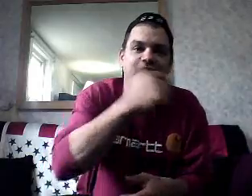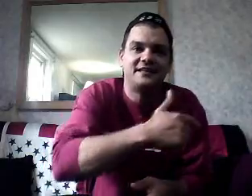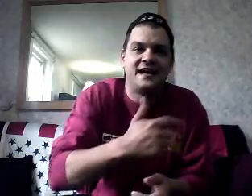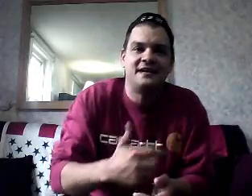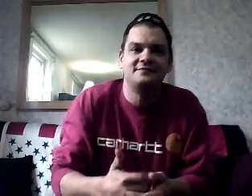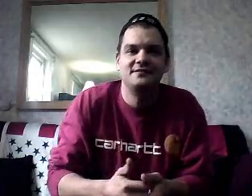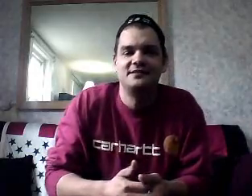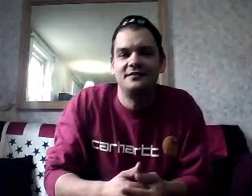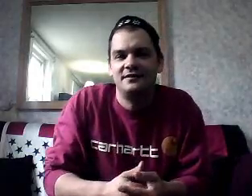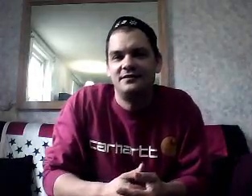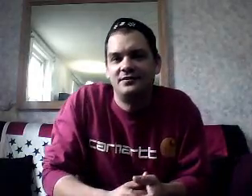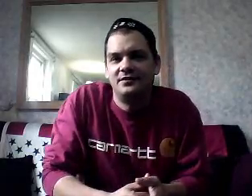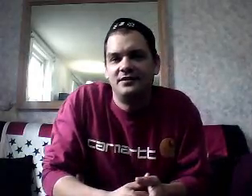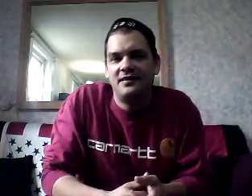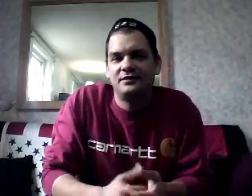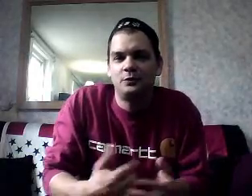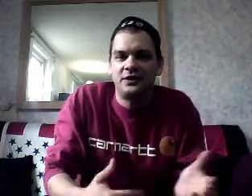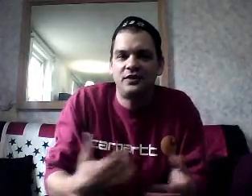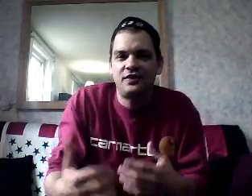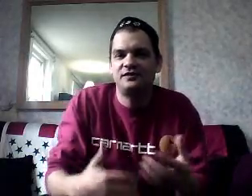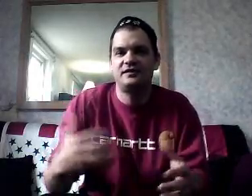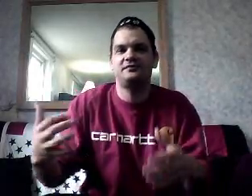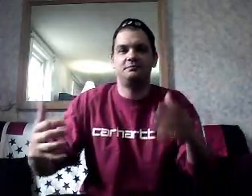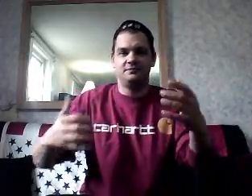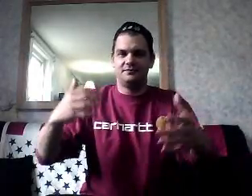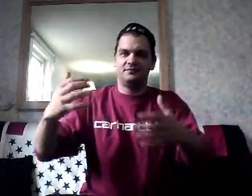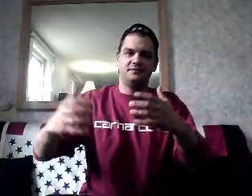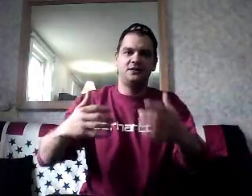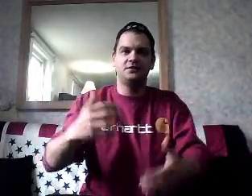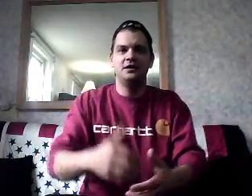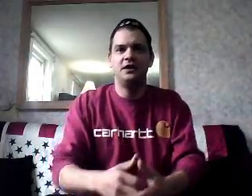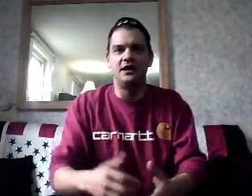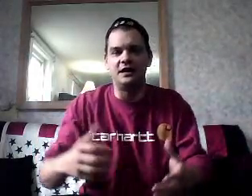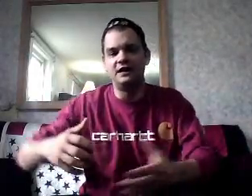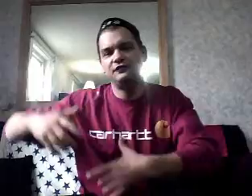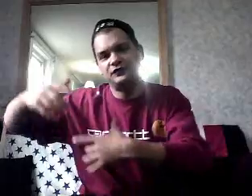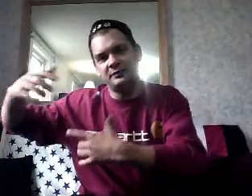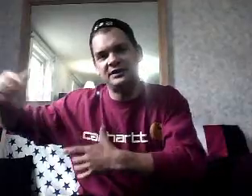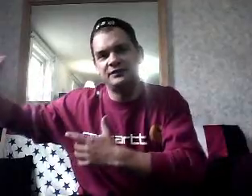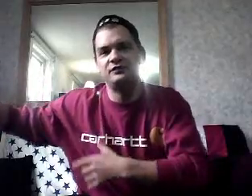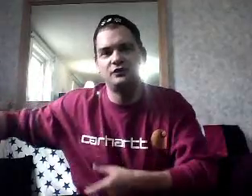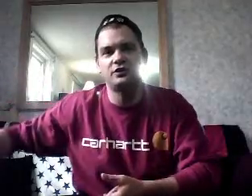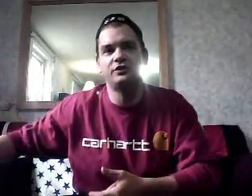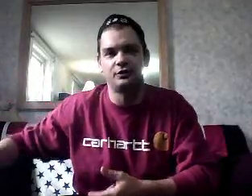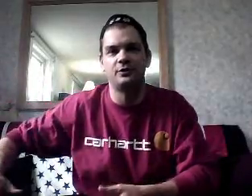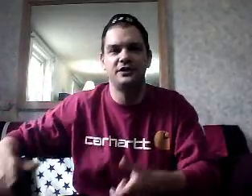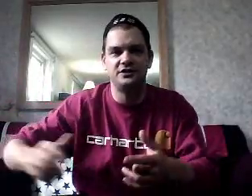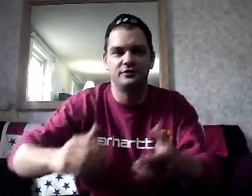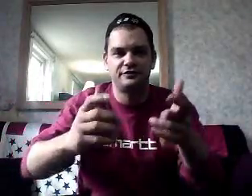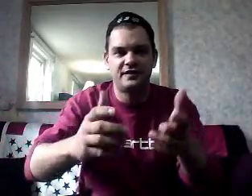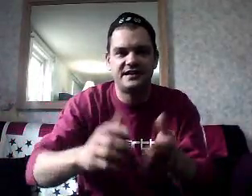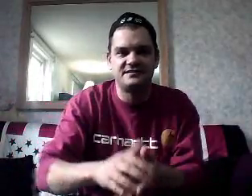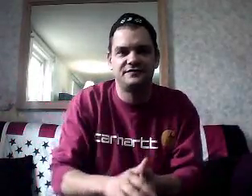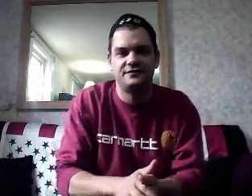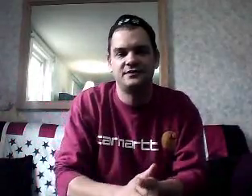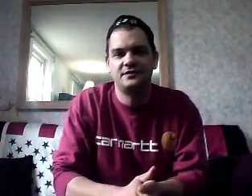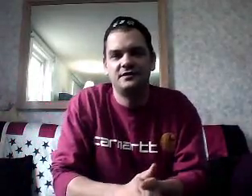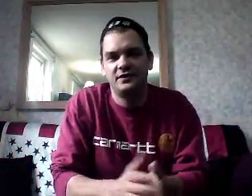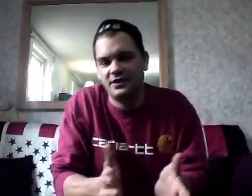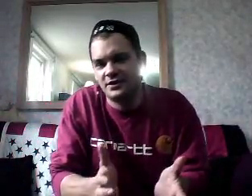back then, and that's one of the things that, you know, if somebody else is your authority, you're a slave. Hello?